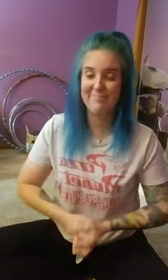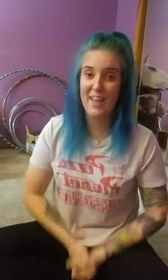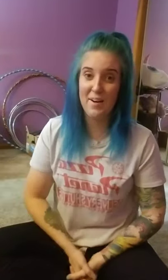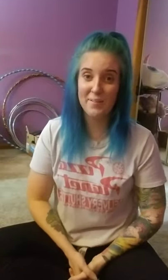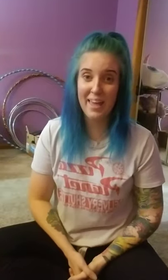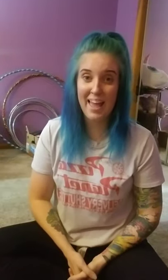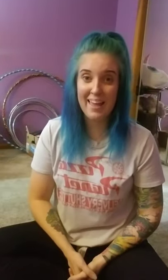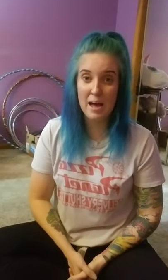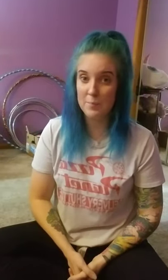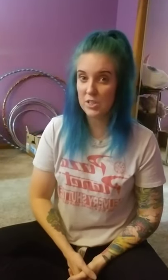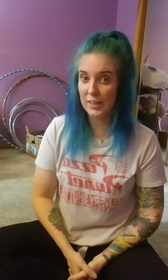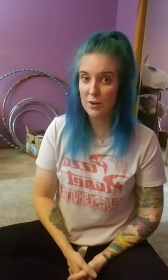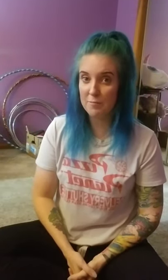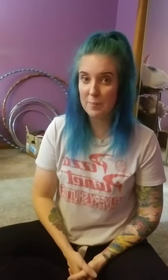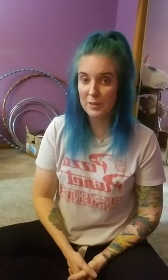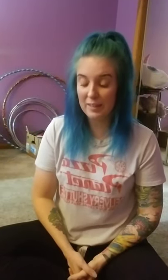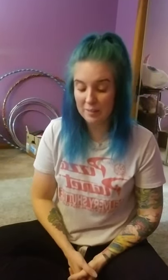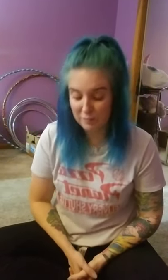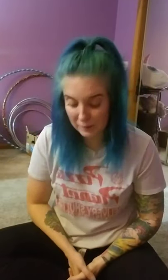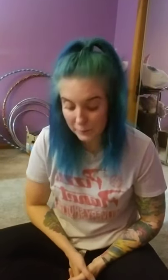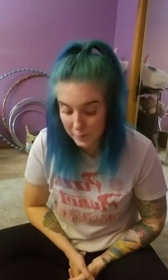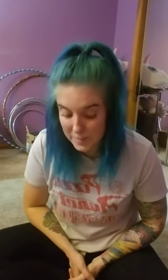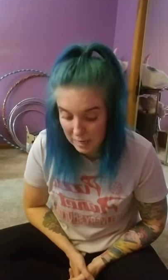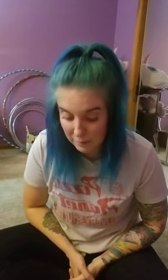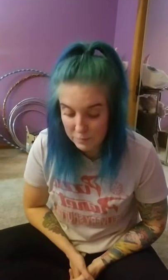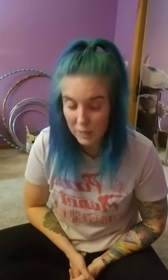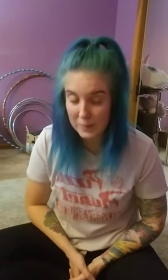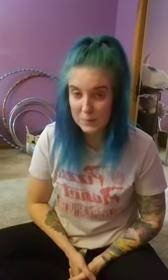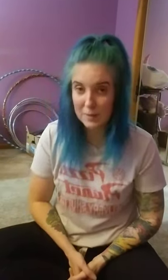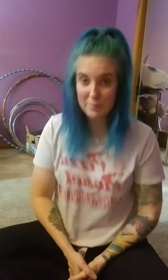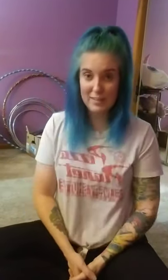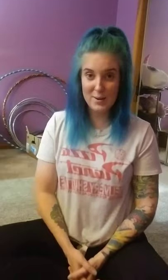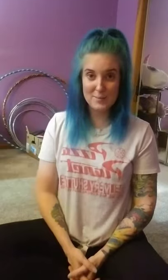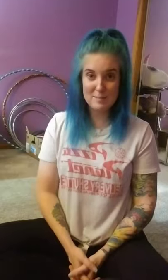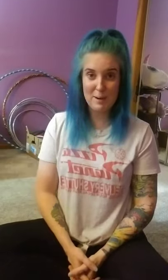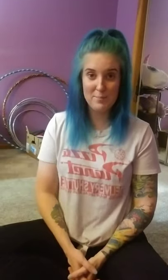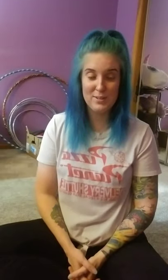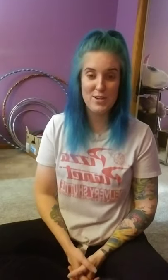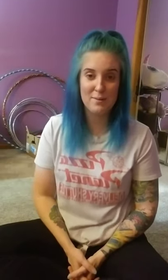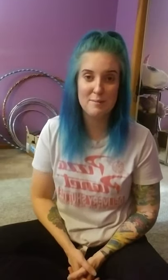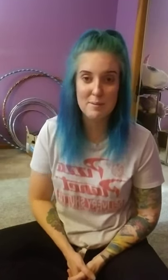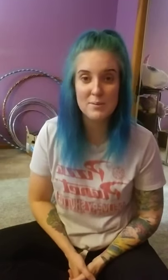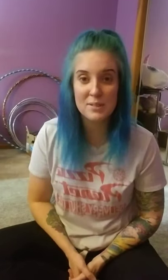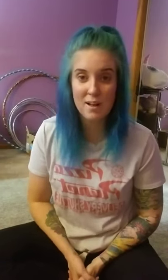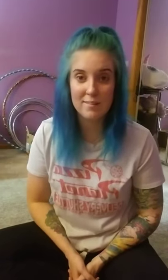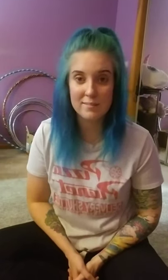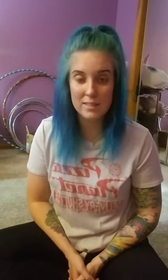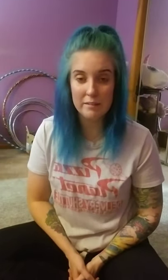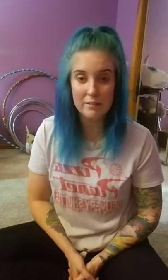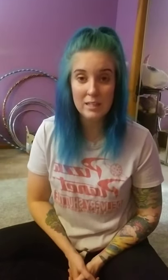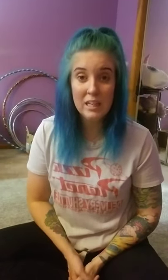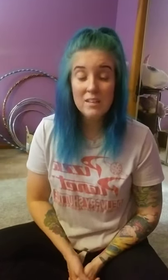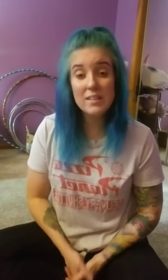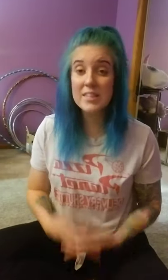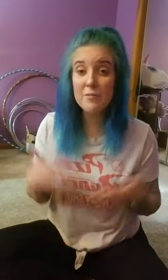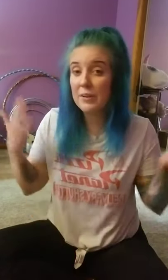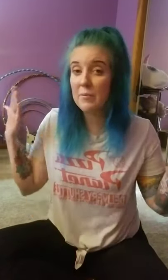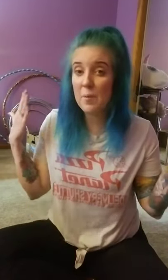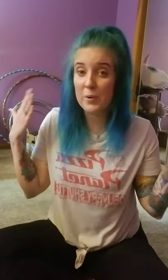Okay, I'm gonna try to go off memory. If I look down, I'm trying to look at my notes, but I'm gonna try to remember along with you. Let's see if we can remember